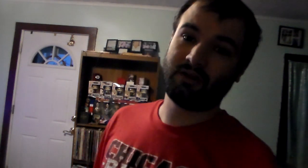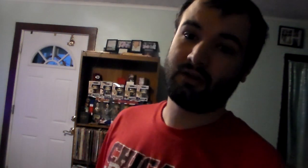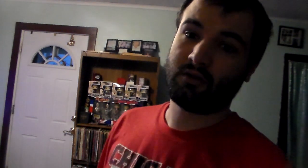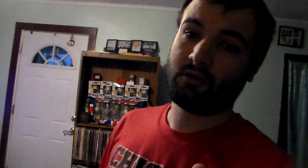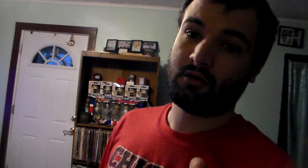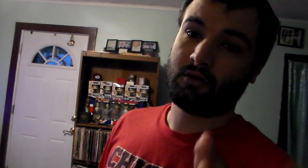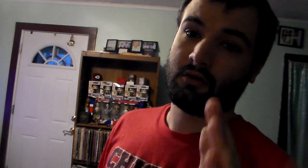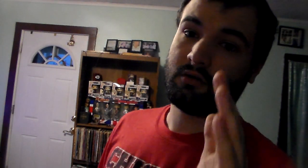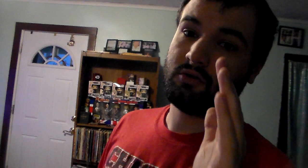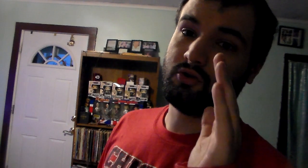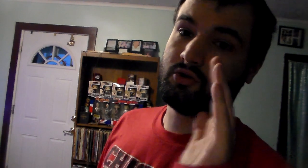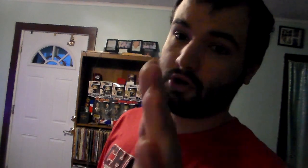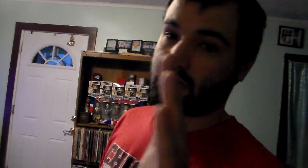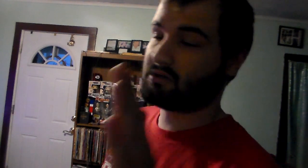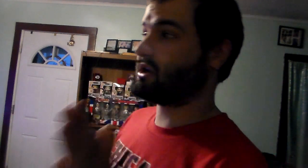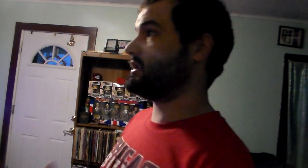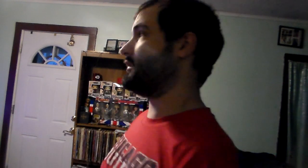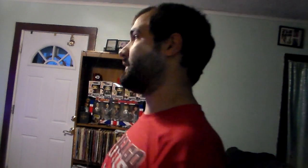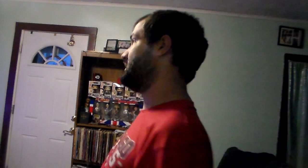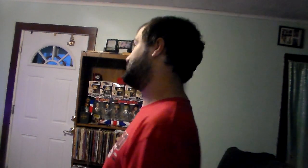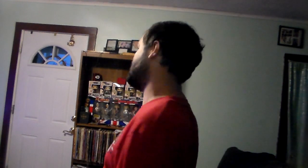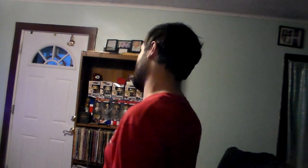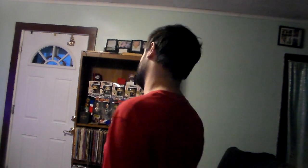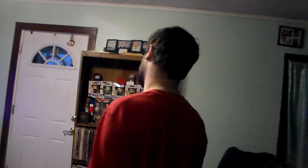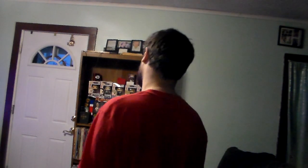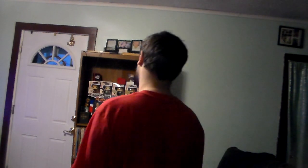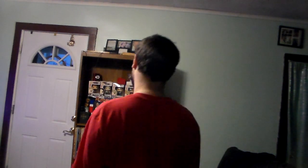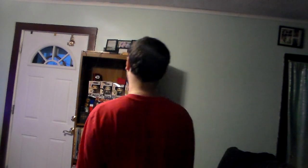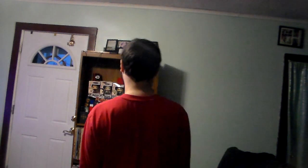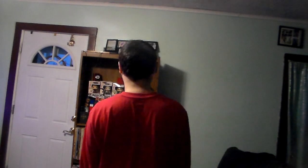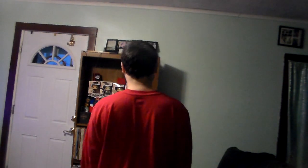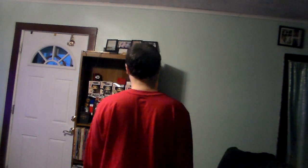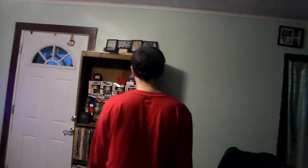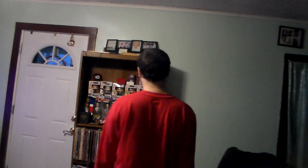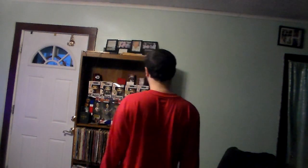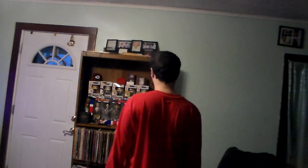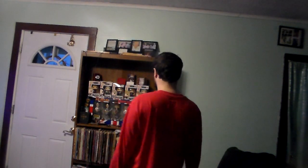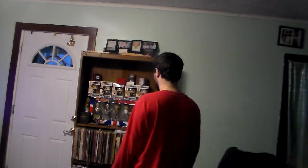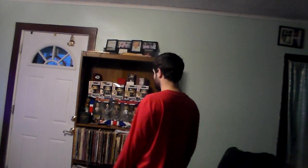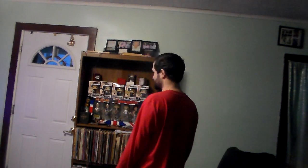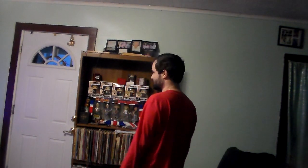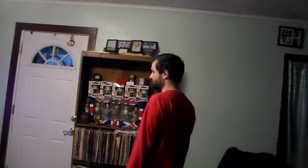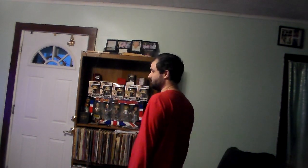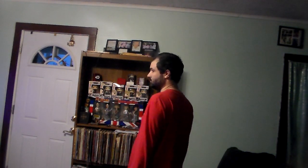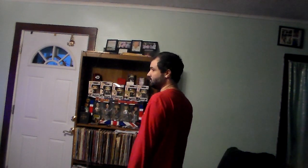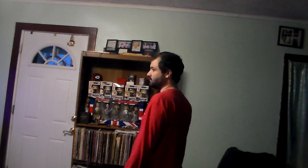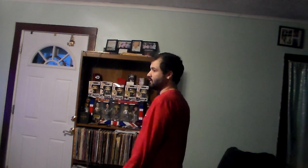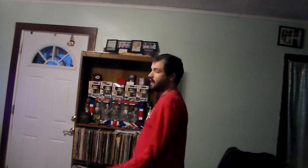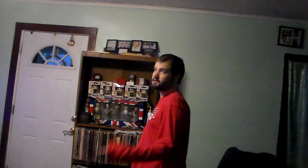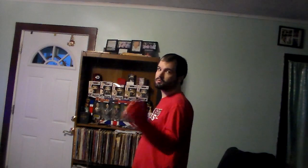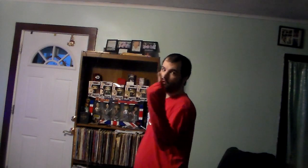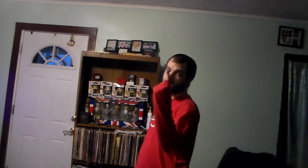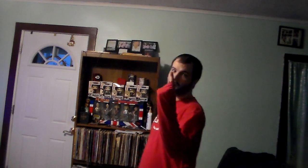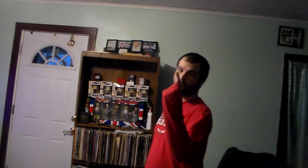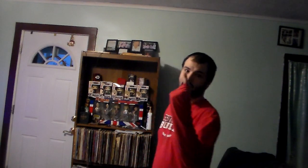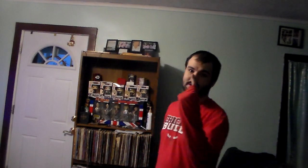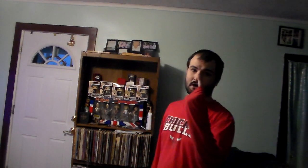you two sit there and the checks that's rule number one as